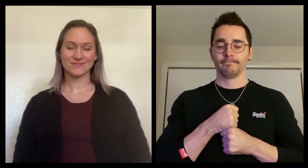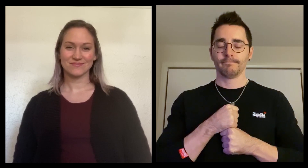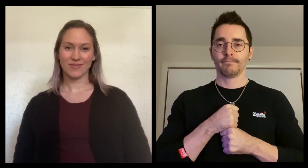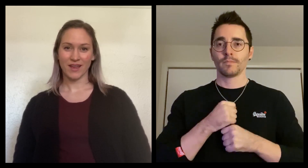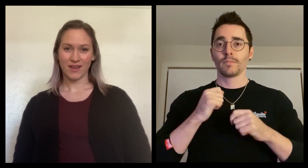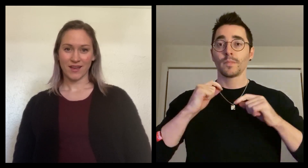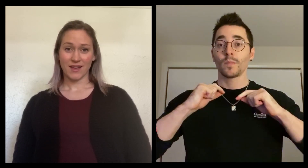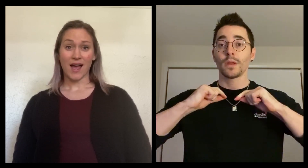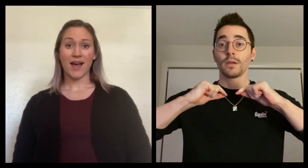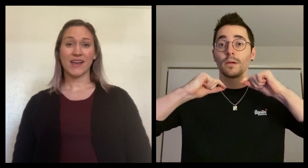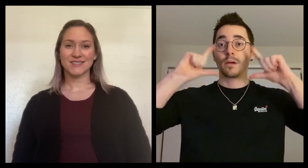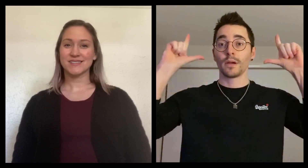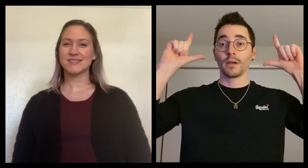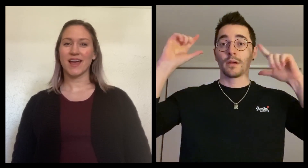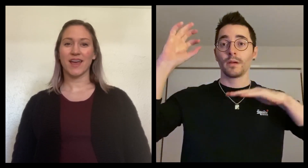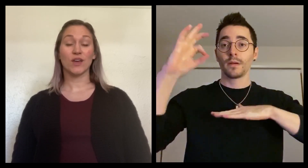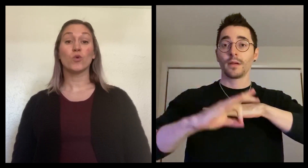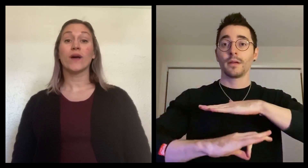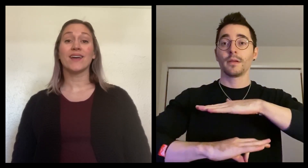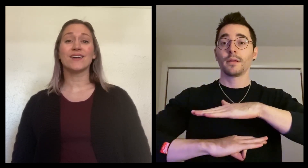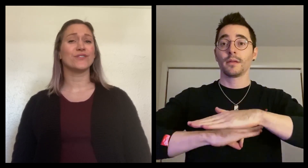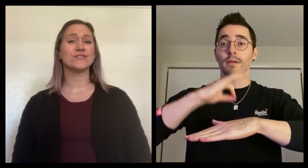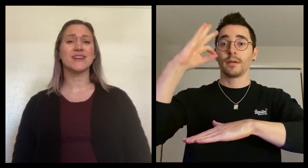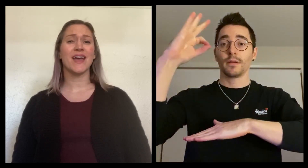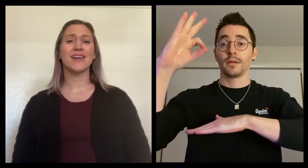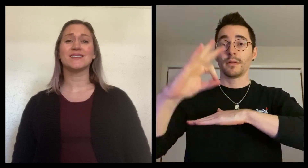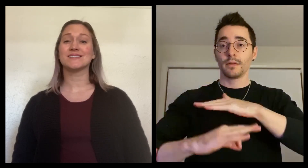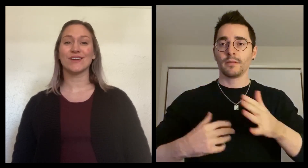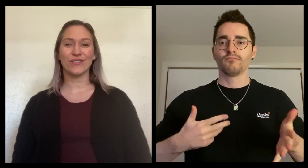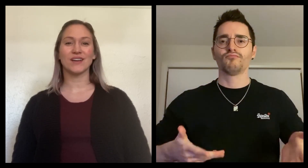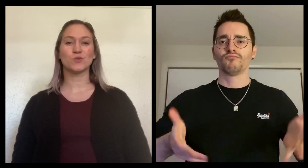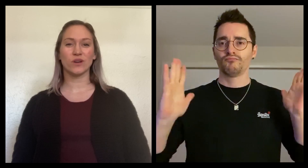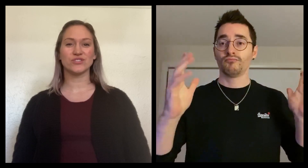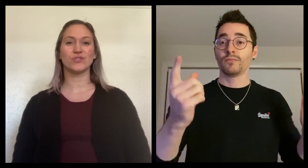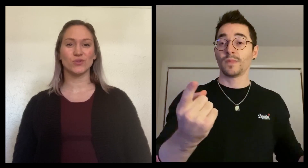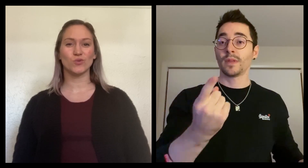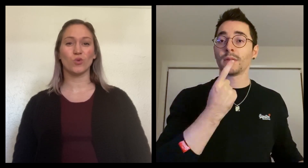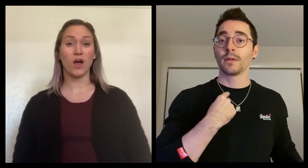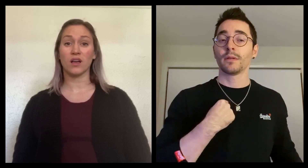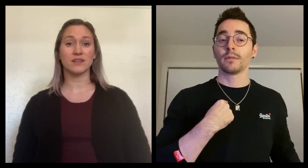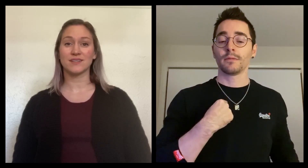I can stay awake for days if that's what you want